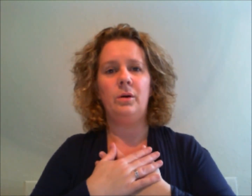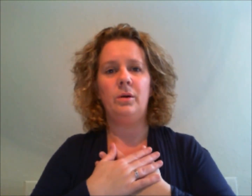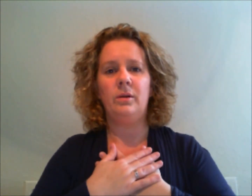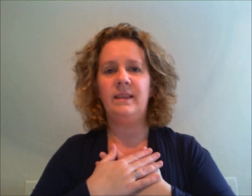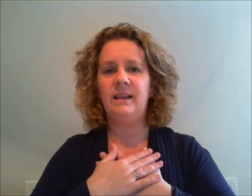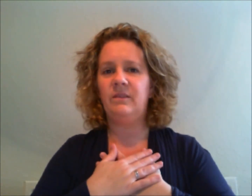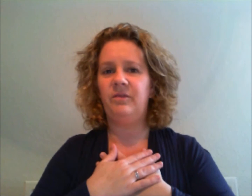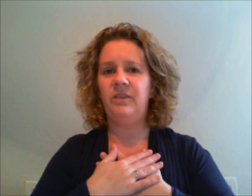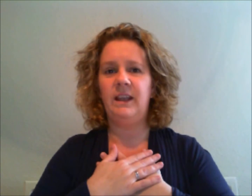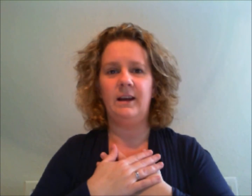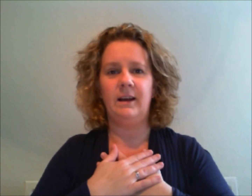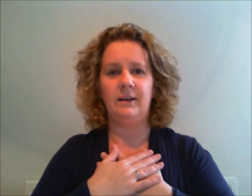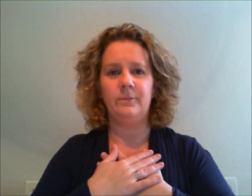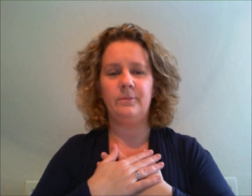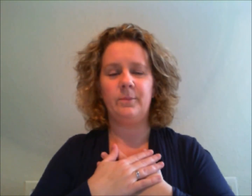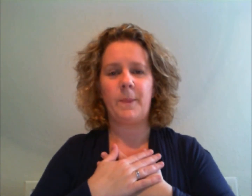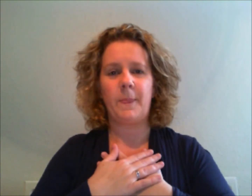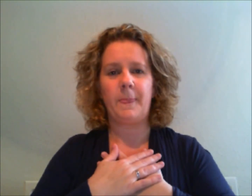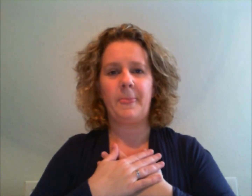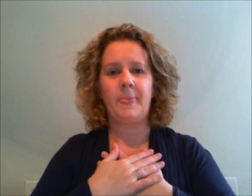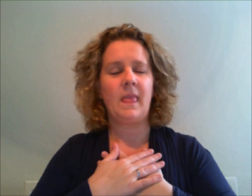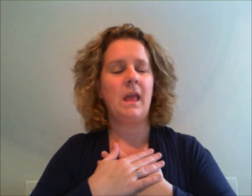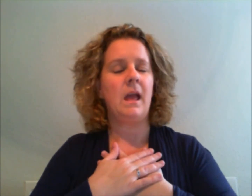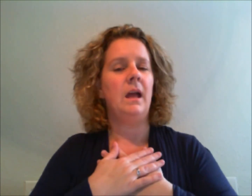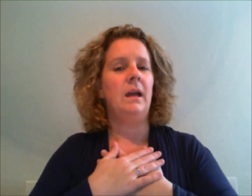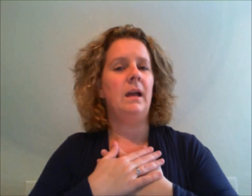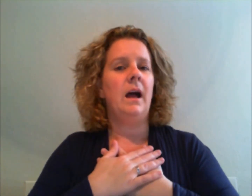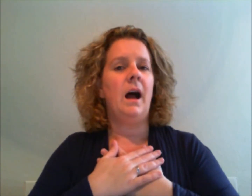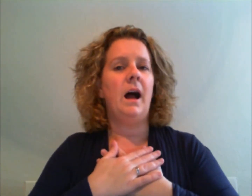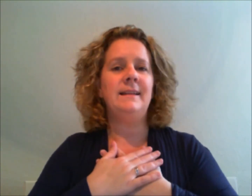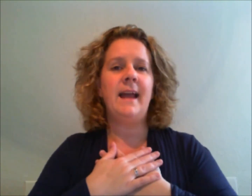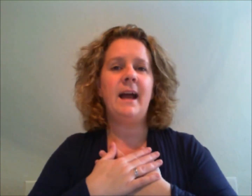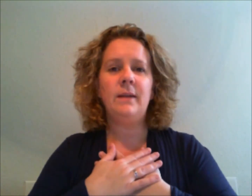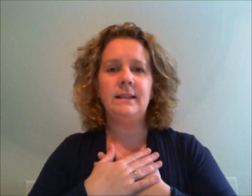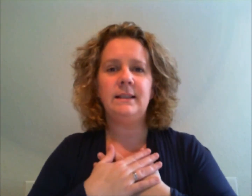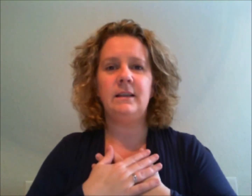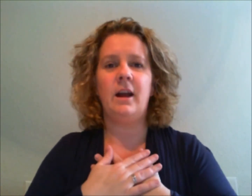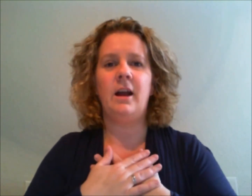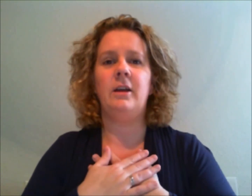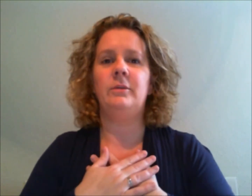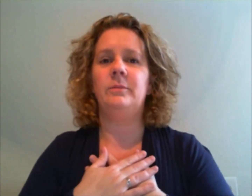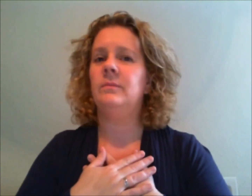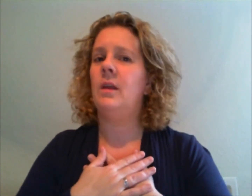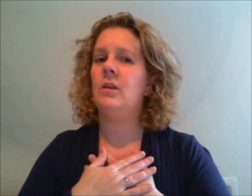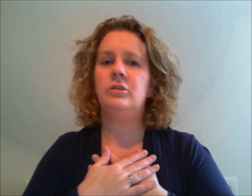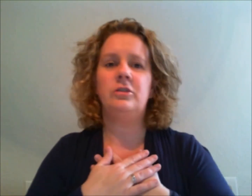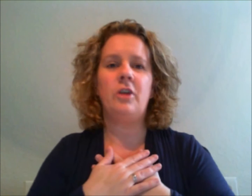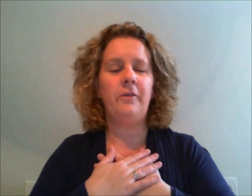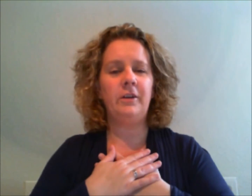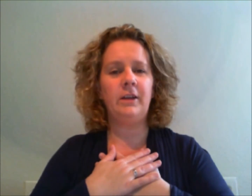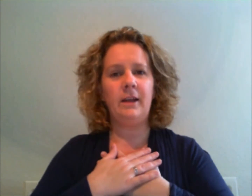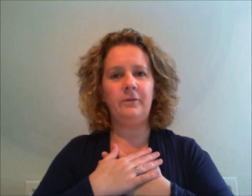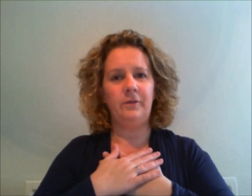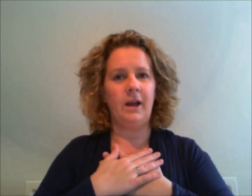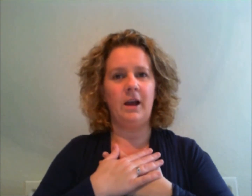this fear I now let it go soften and flow